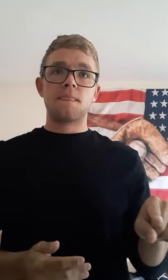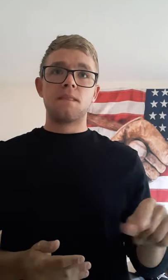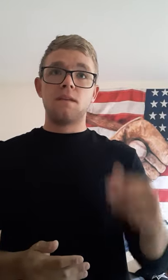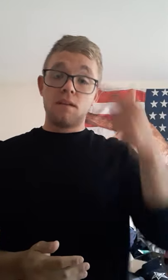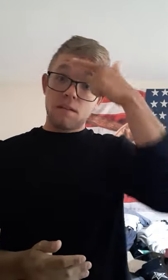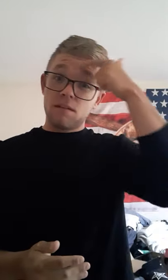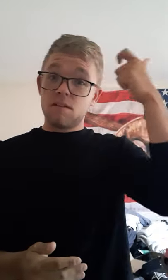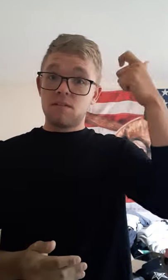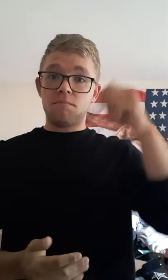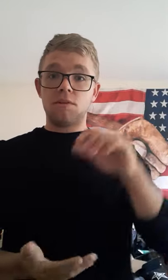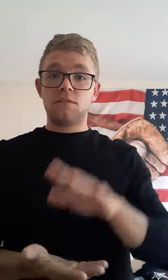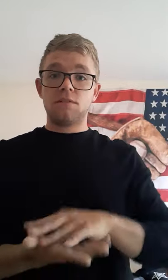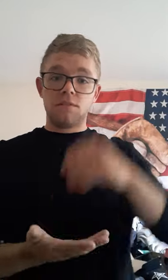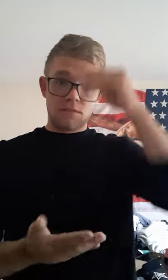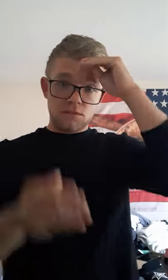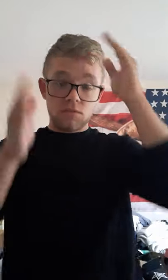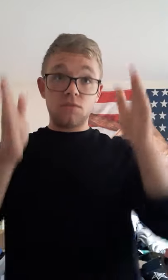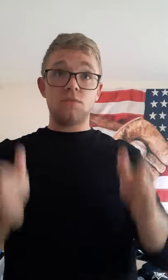Smart student.